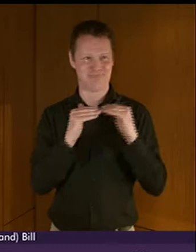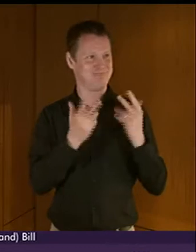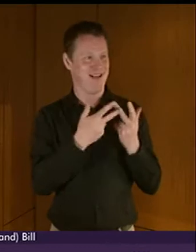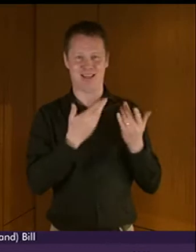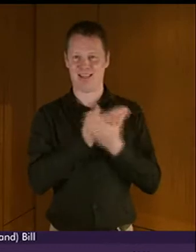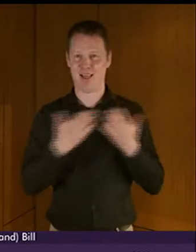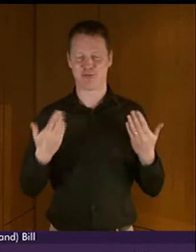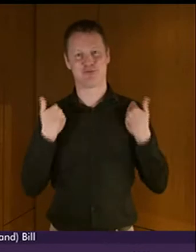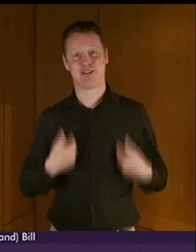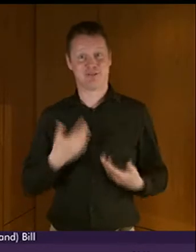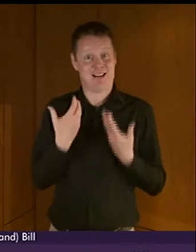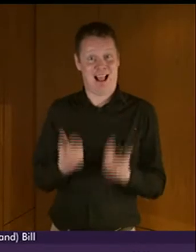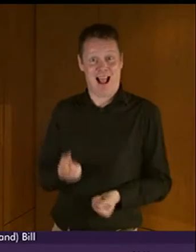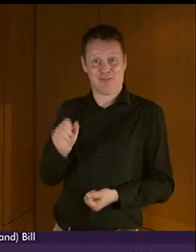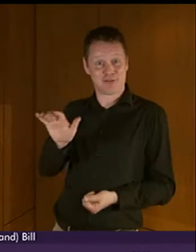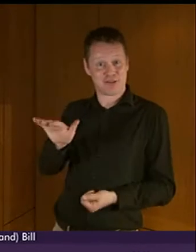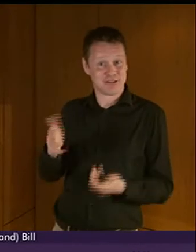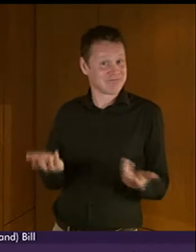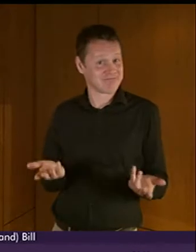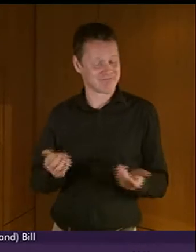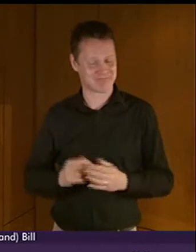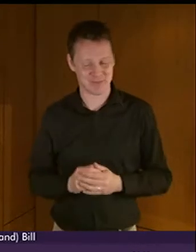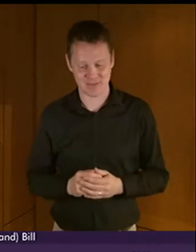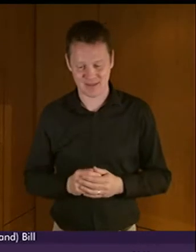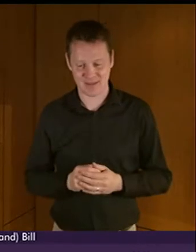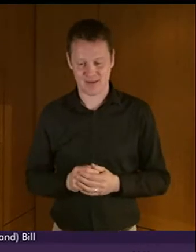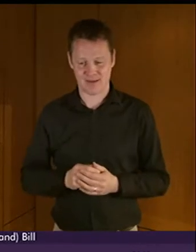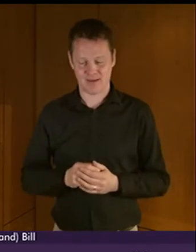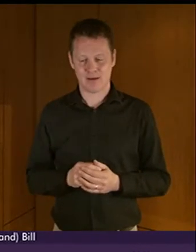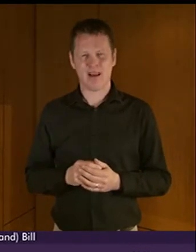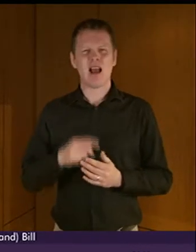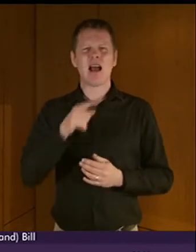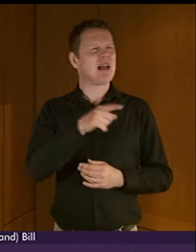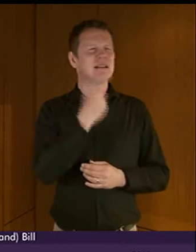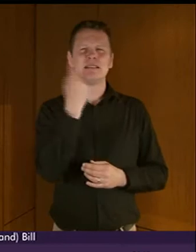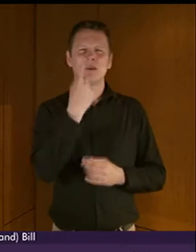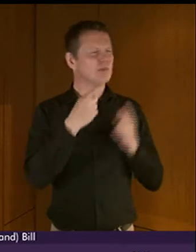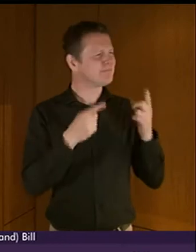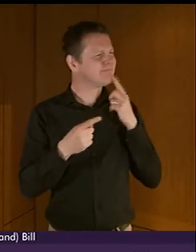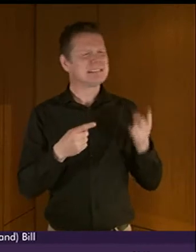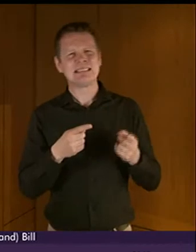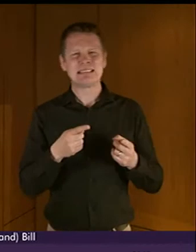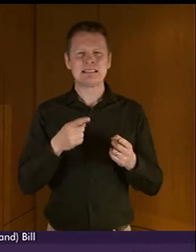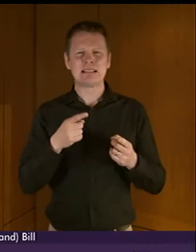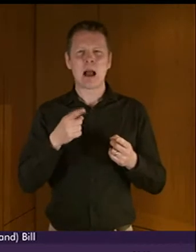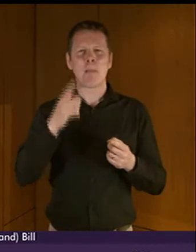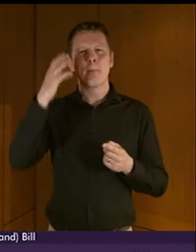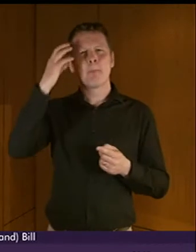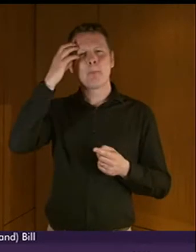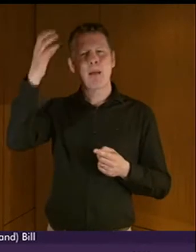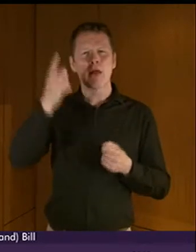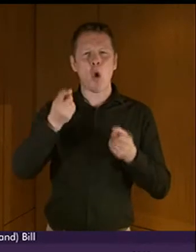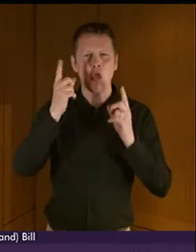we heard some suggestion that perhaps the list of bodies that are affected by this ought to be looked at.